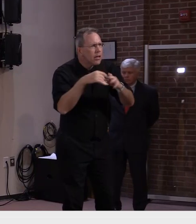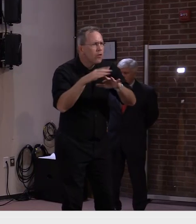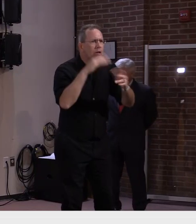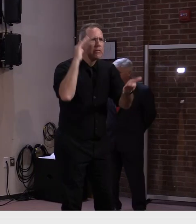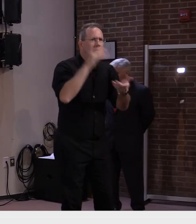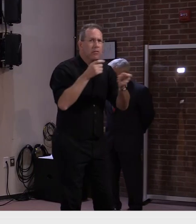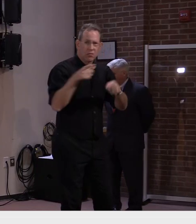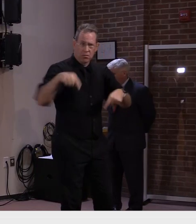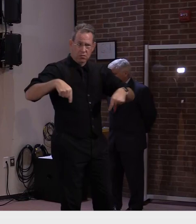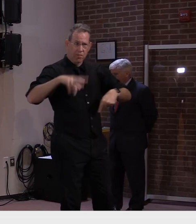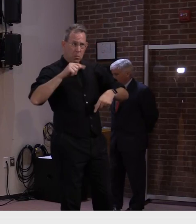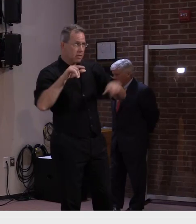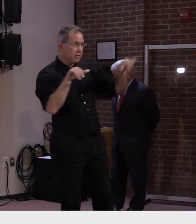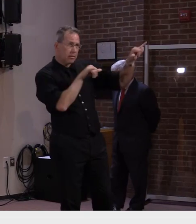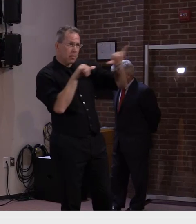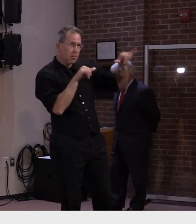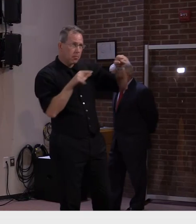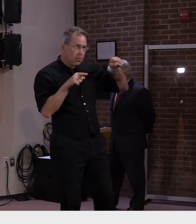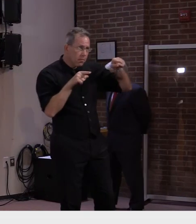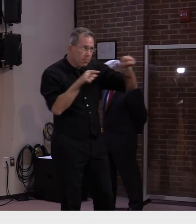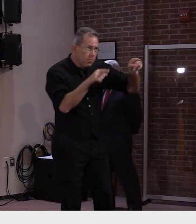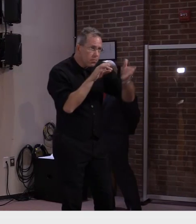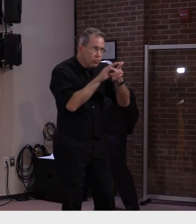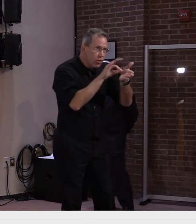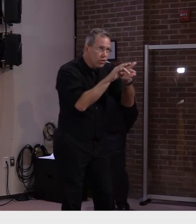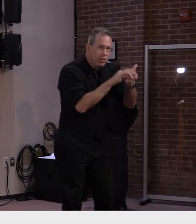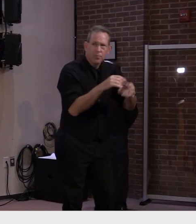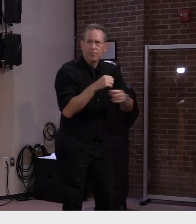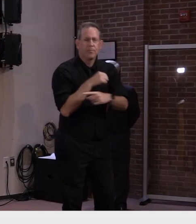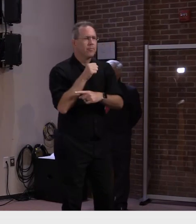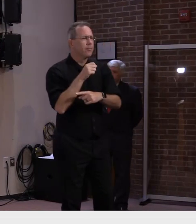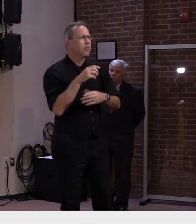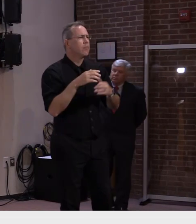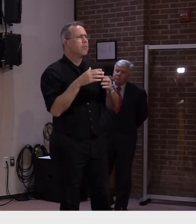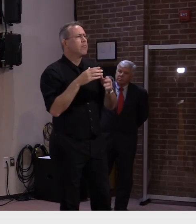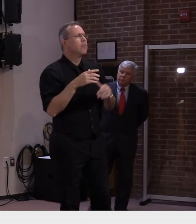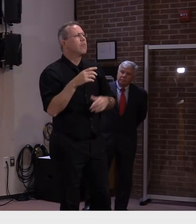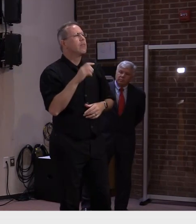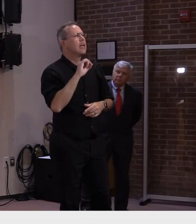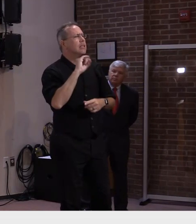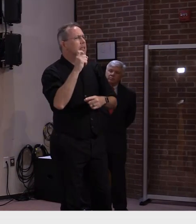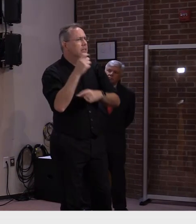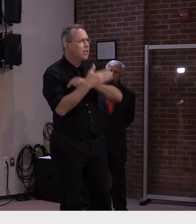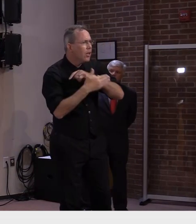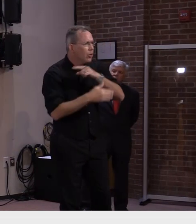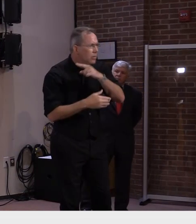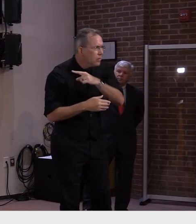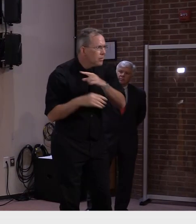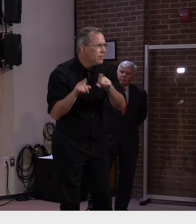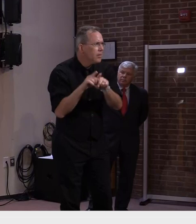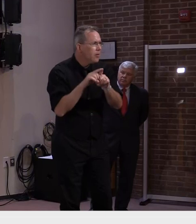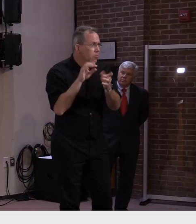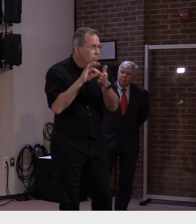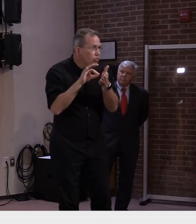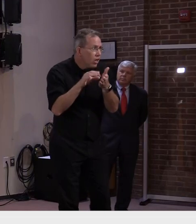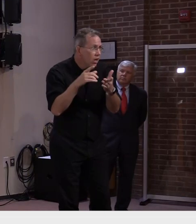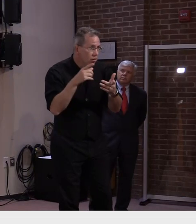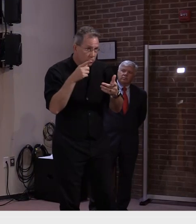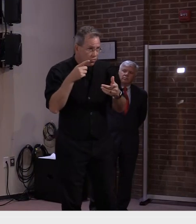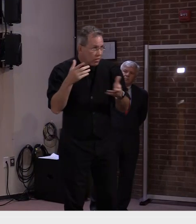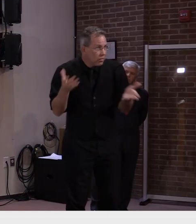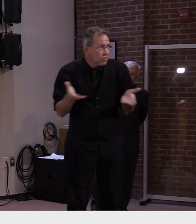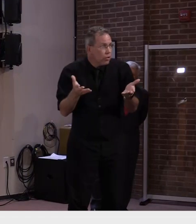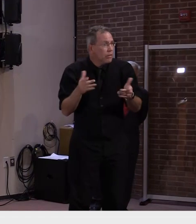Are you looking at that at this point in terms of, you know, maybe being a little stronger in the recommendations being made